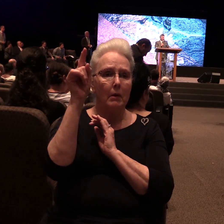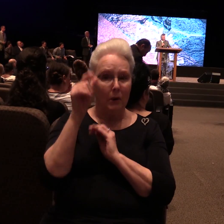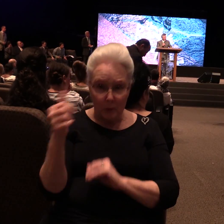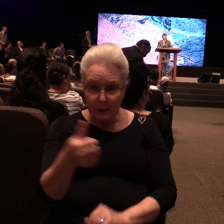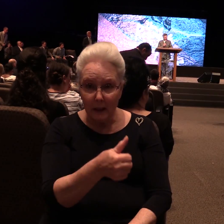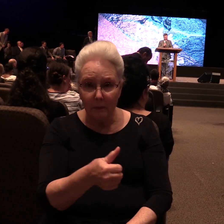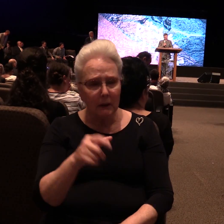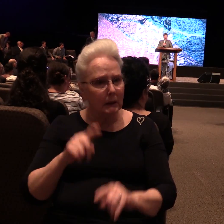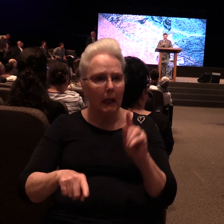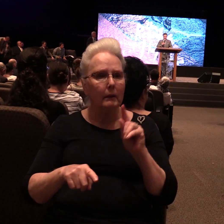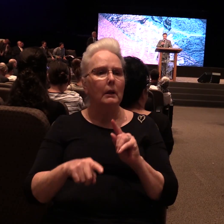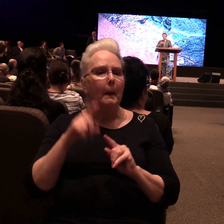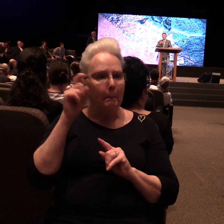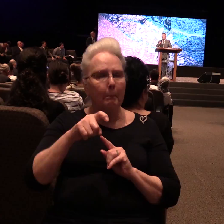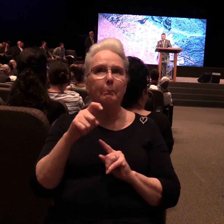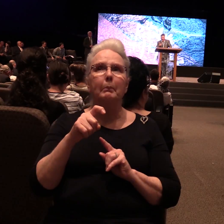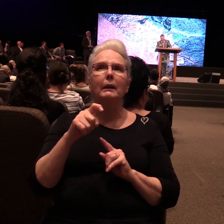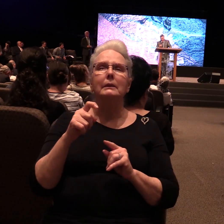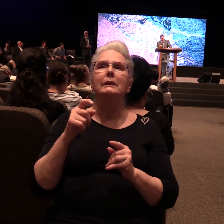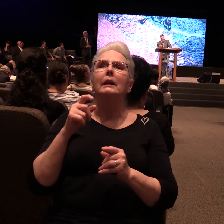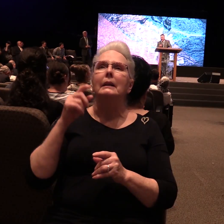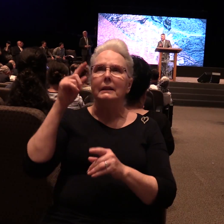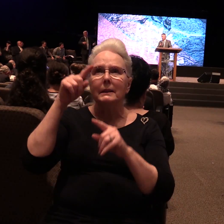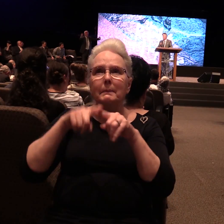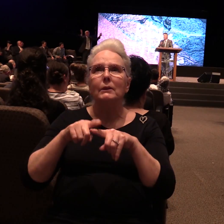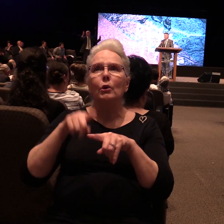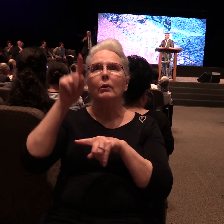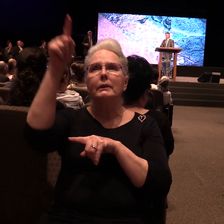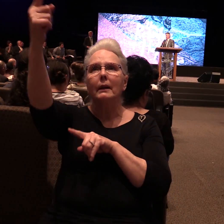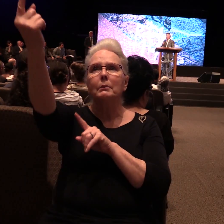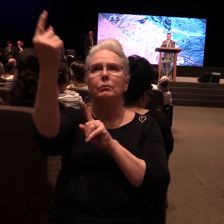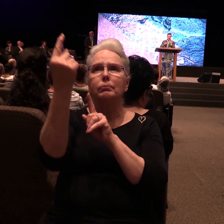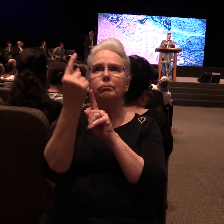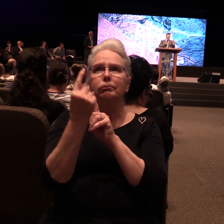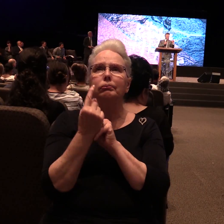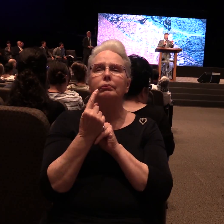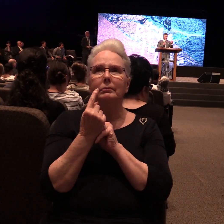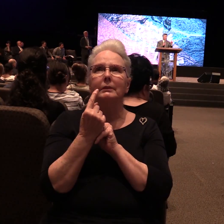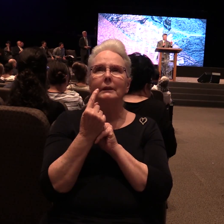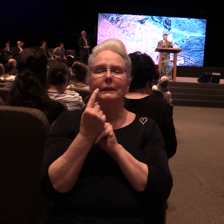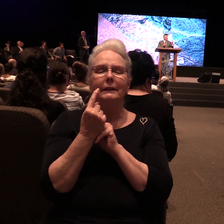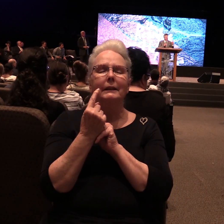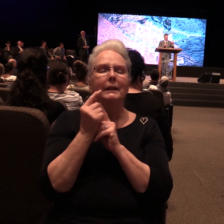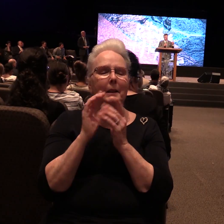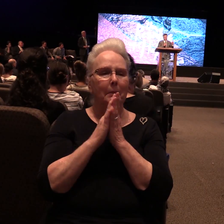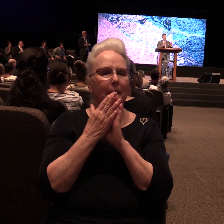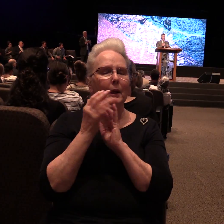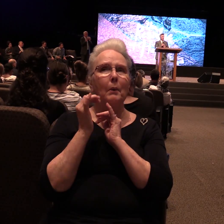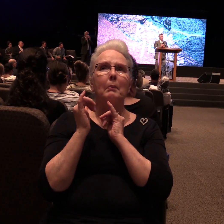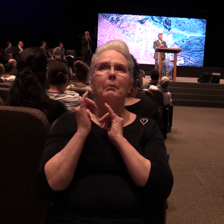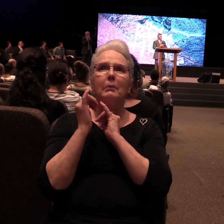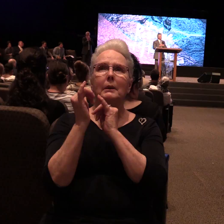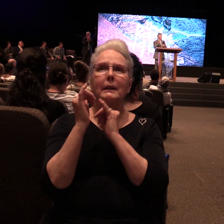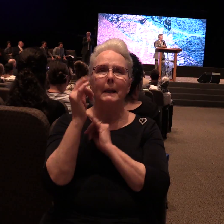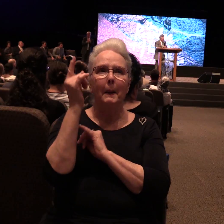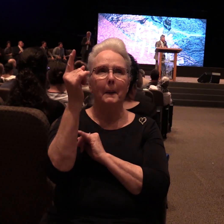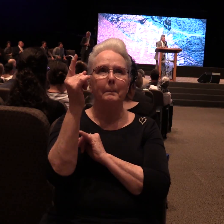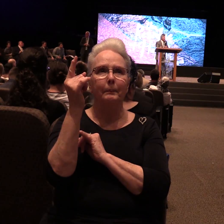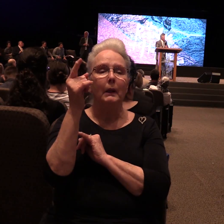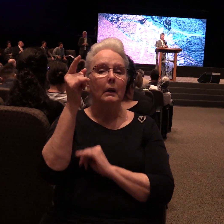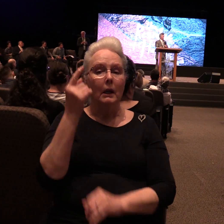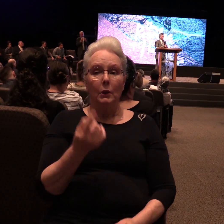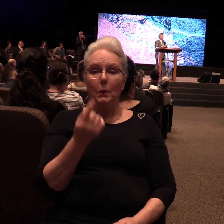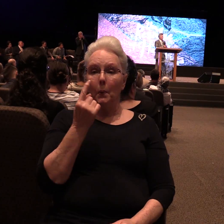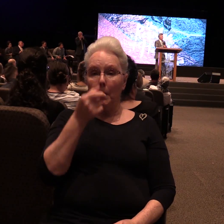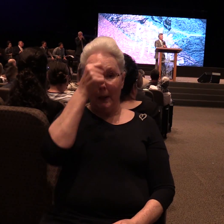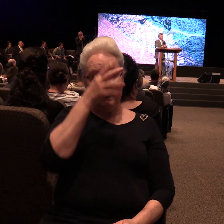humanity of God, you can touch his divinity. Let tell you something. God is all-inclusive. He's a one